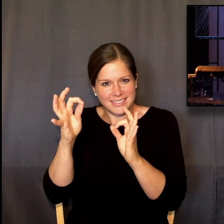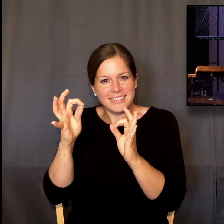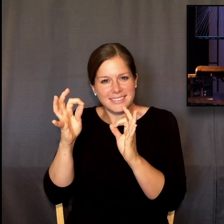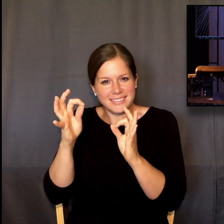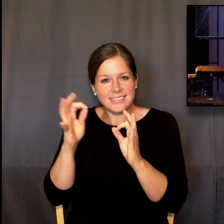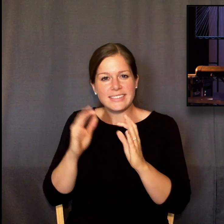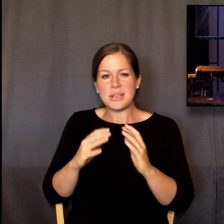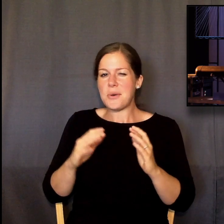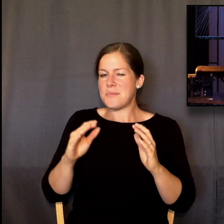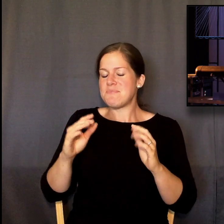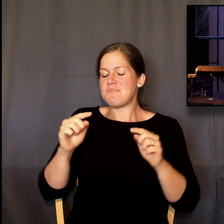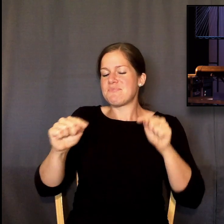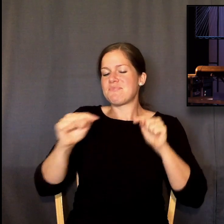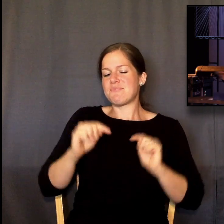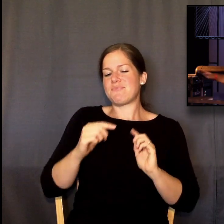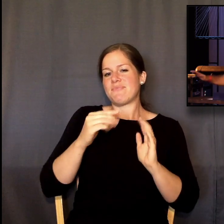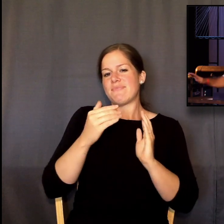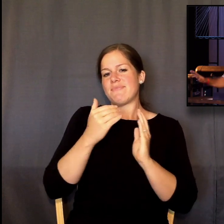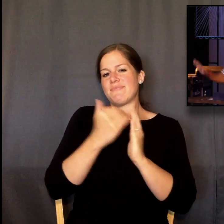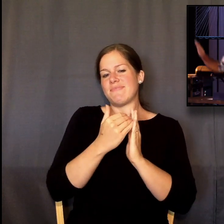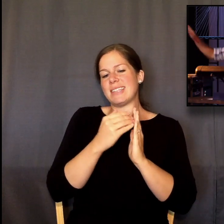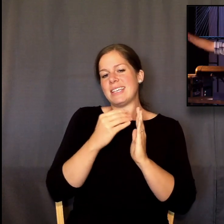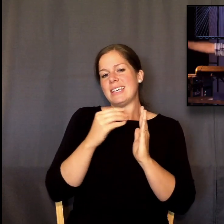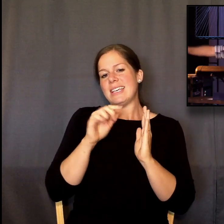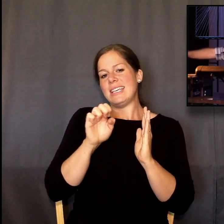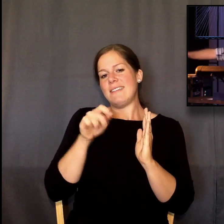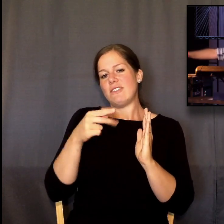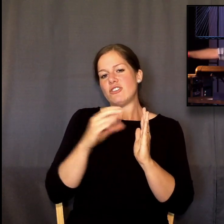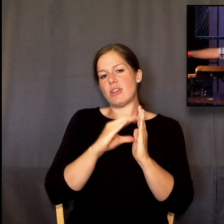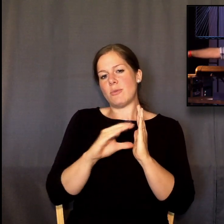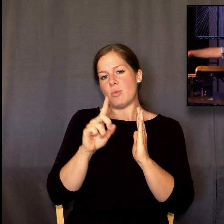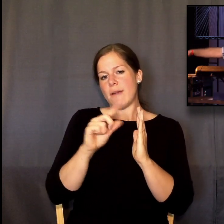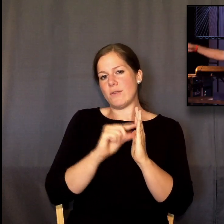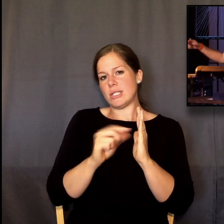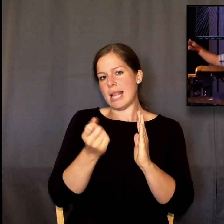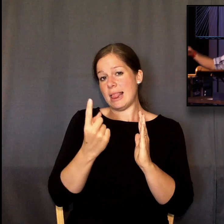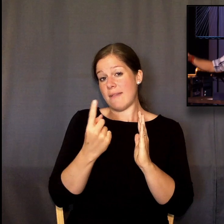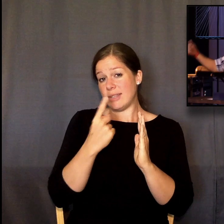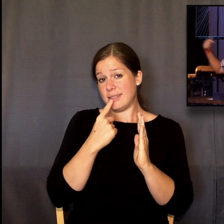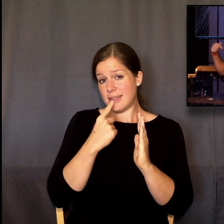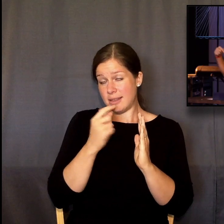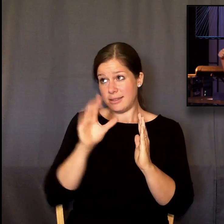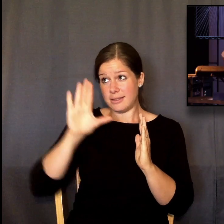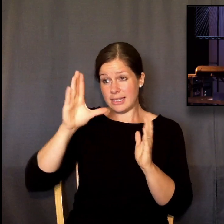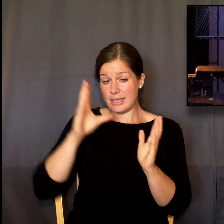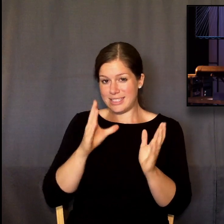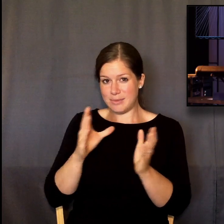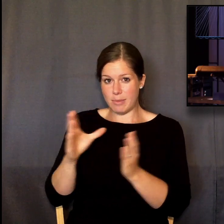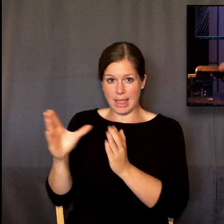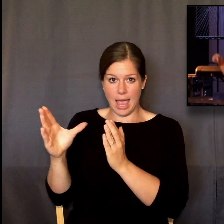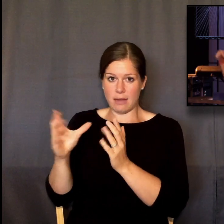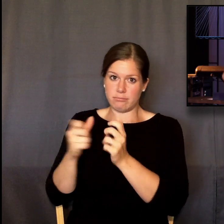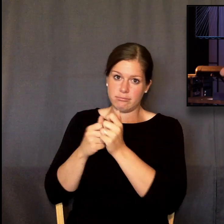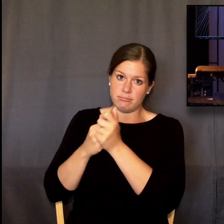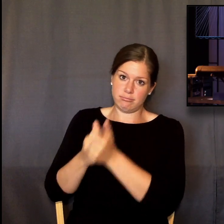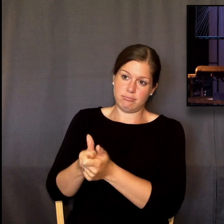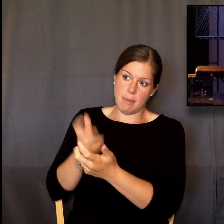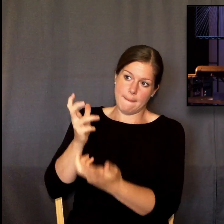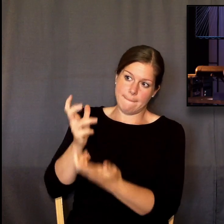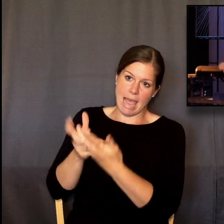.11. Notice his plan is not based on anything that happens outside of him. His plan is according to the purpose of his